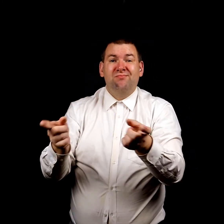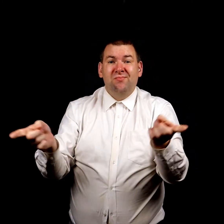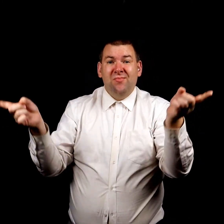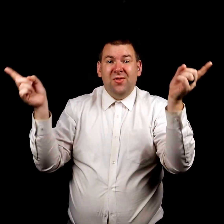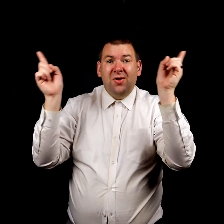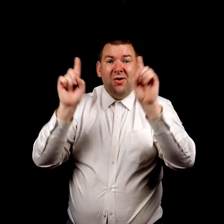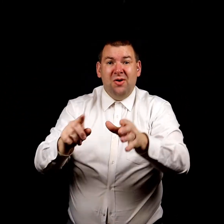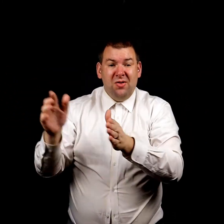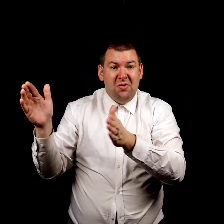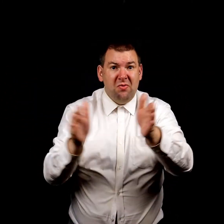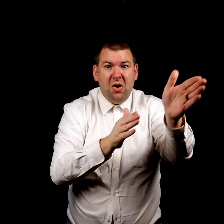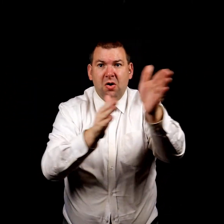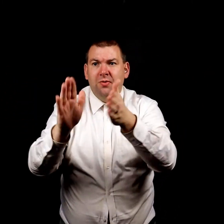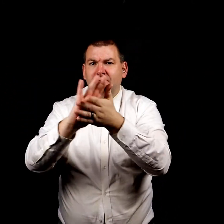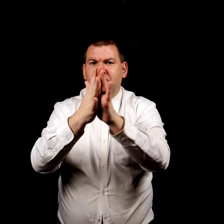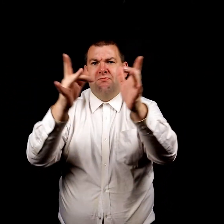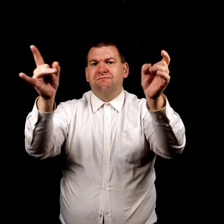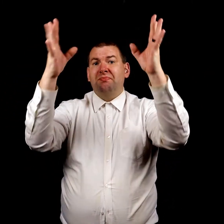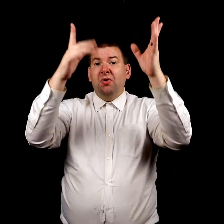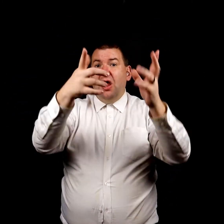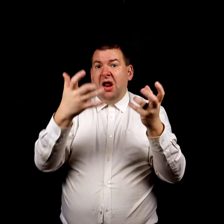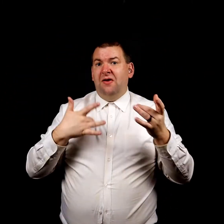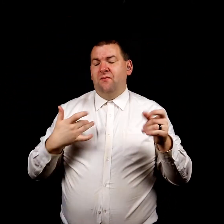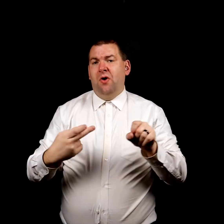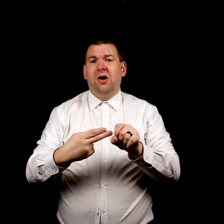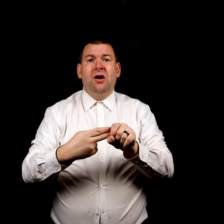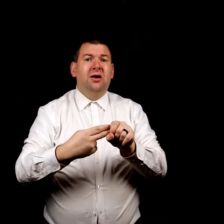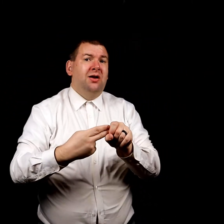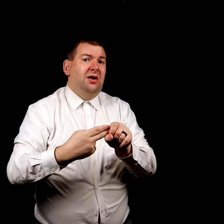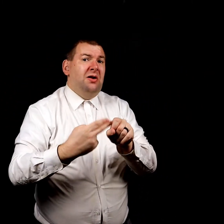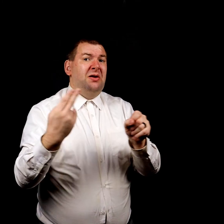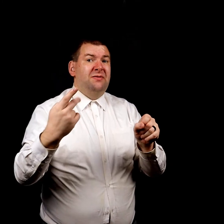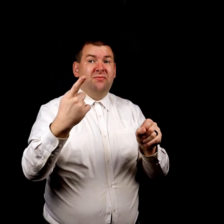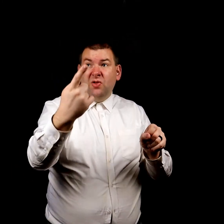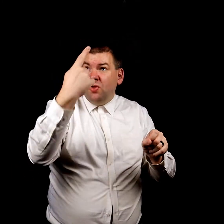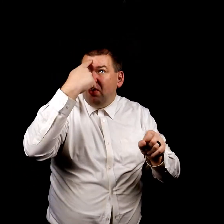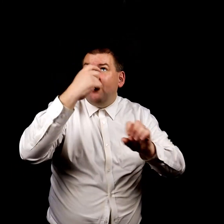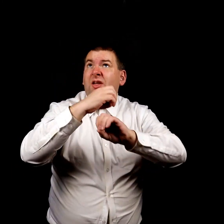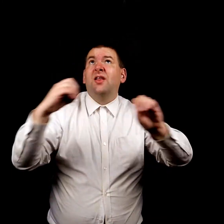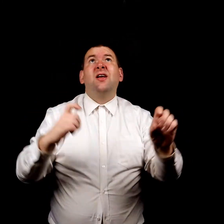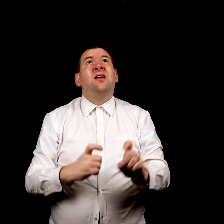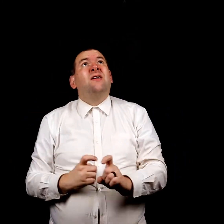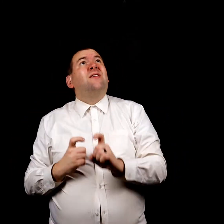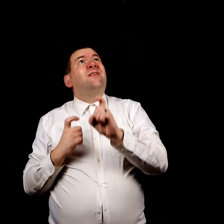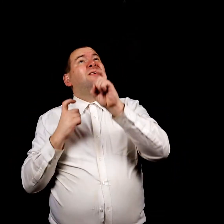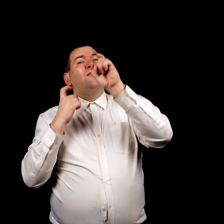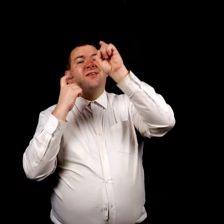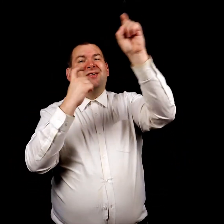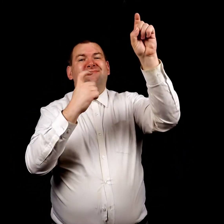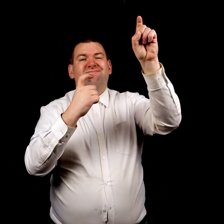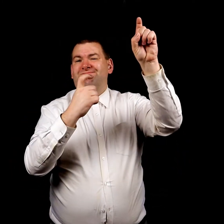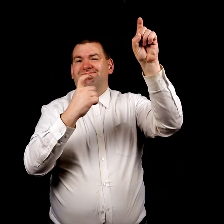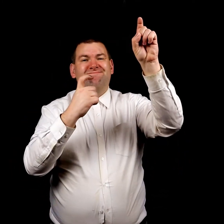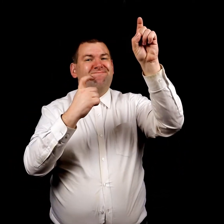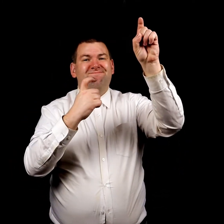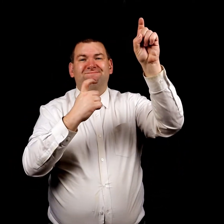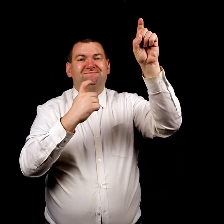When the road is long and you want to quit, cause you think you've got nothing left to